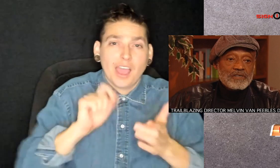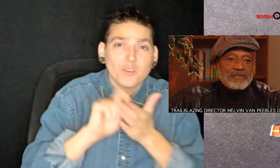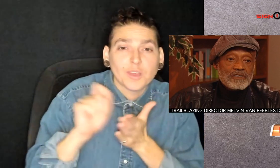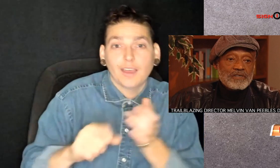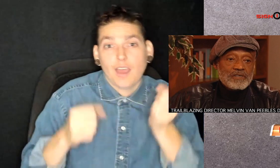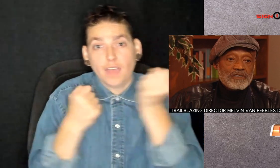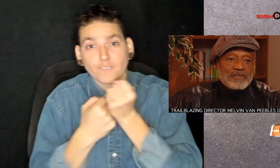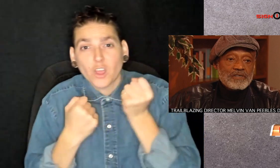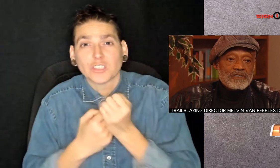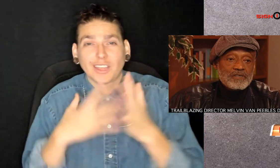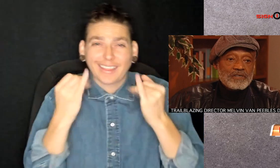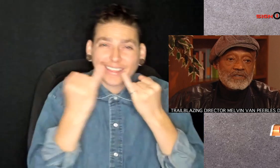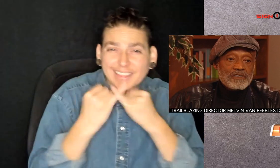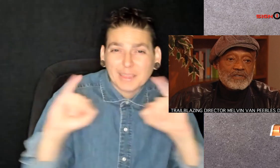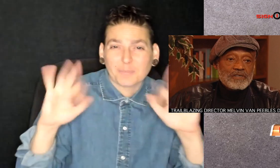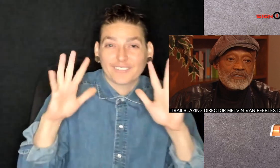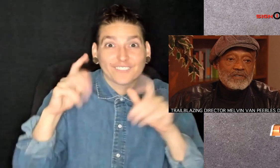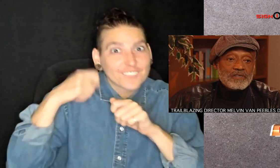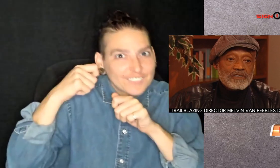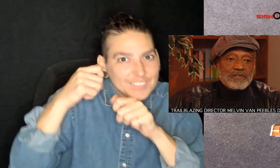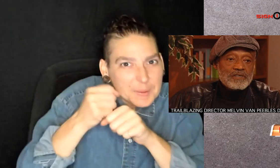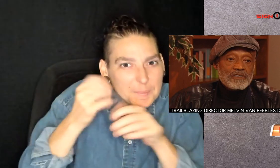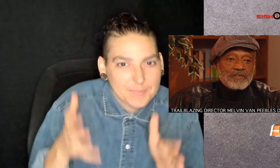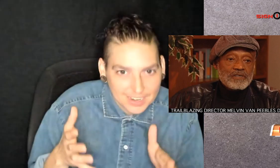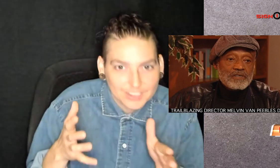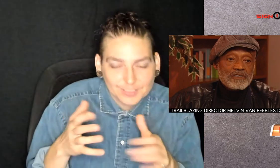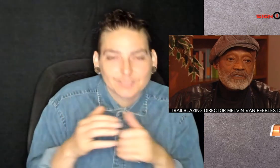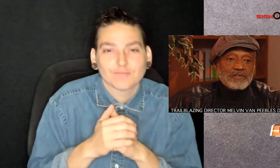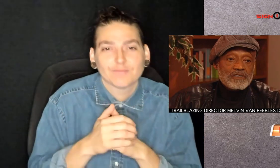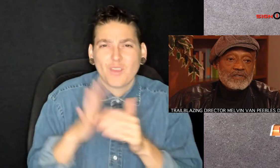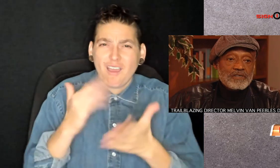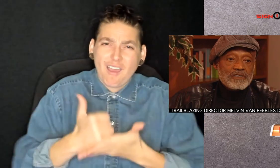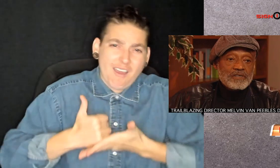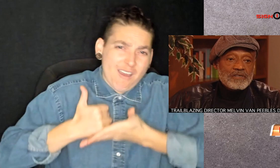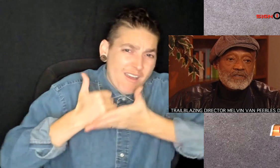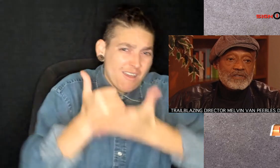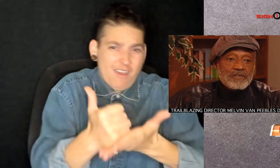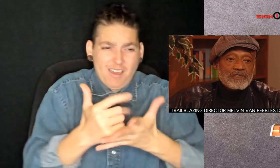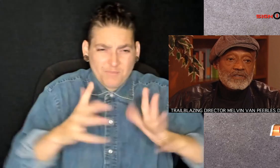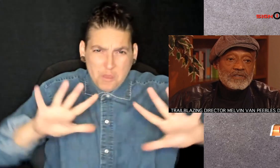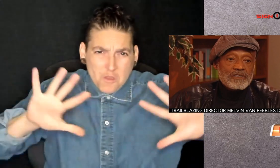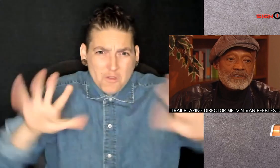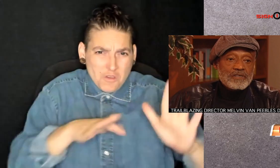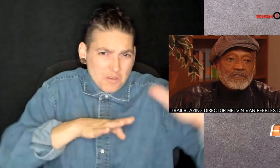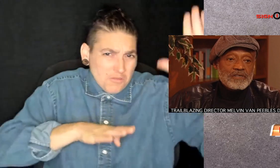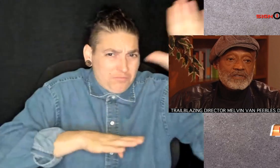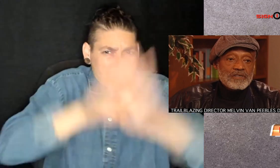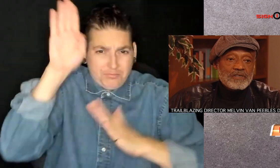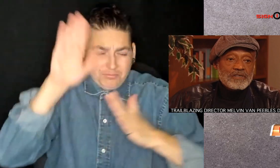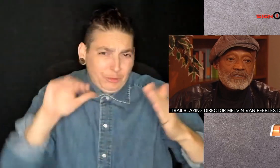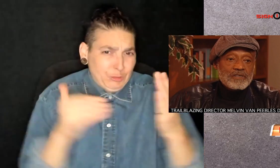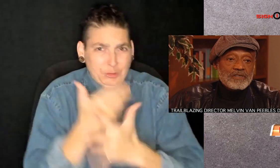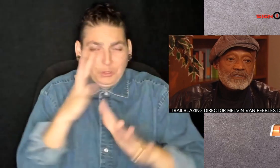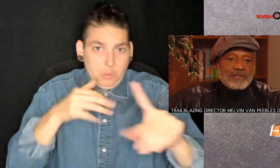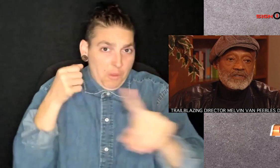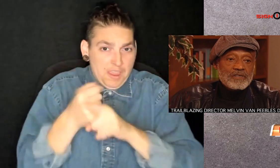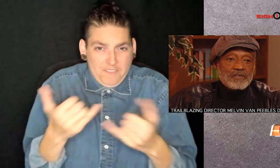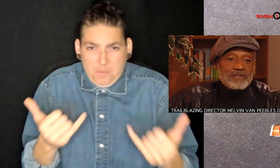accomplished author, playwright, advocate for independent filmmakers, and helped champion a new wave of